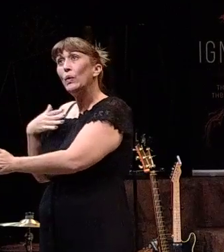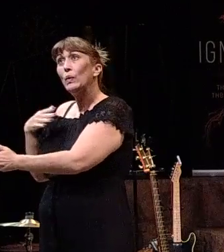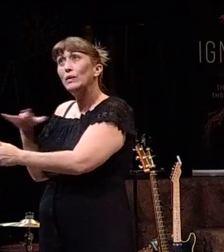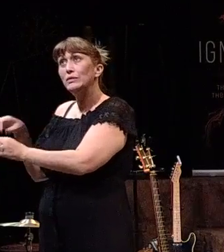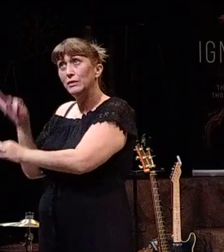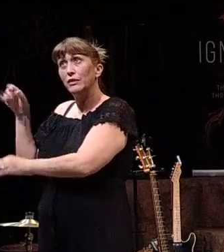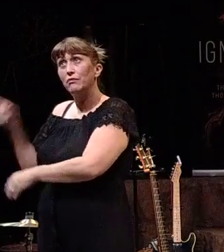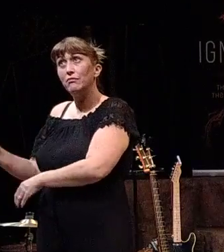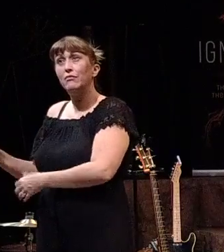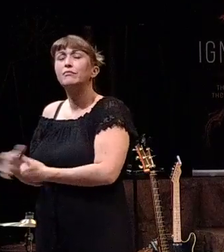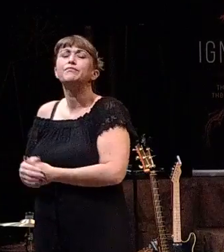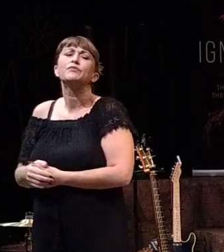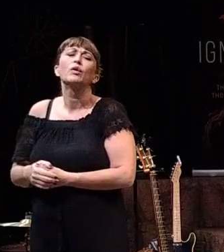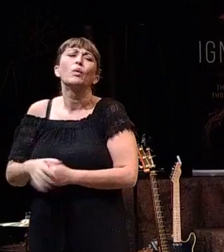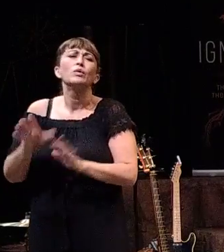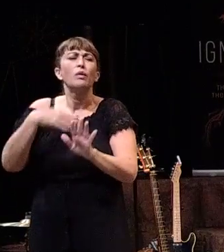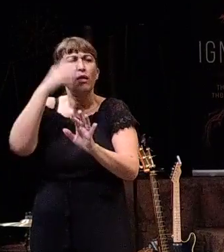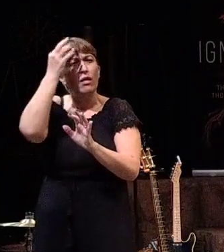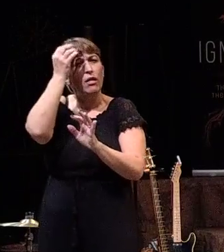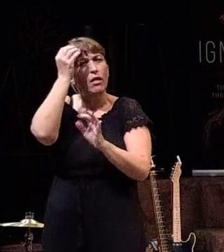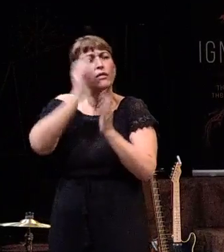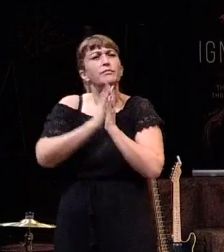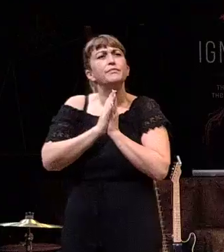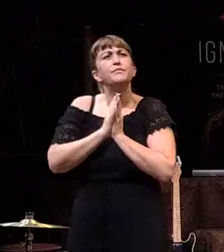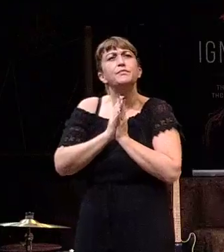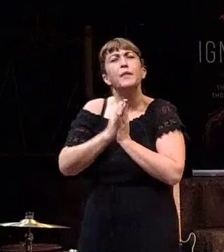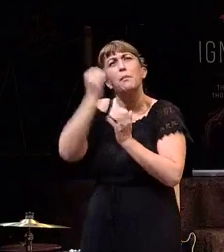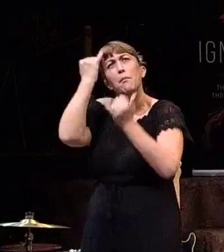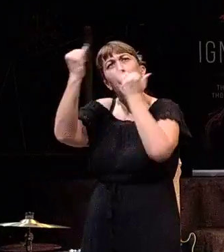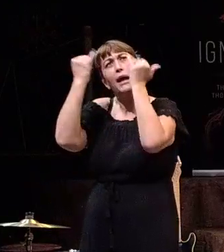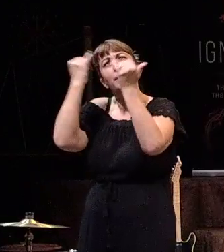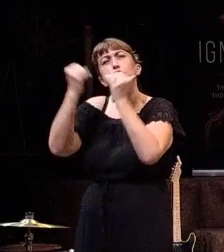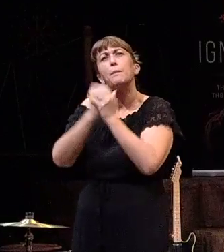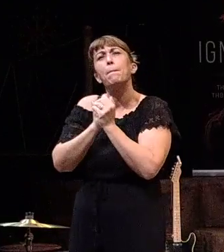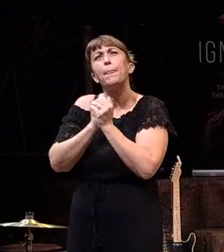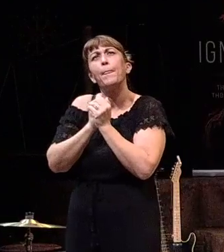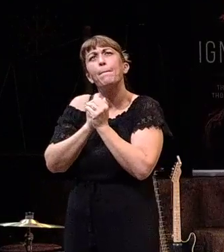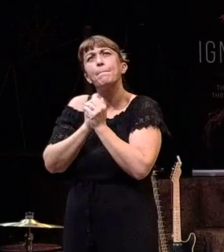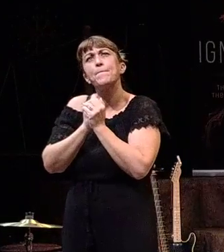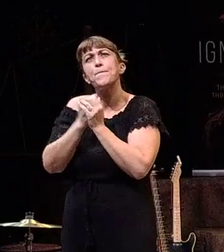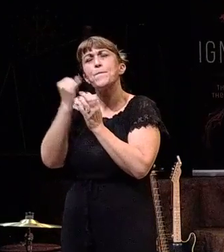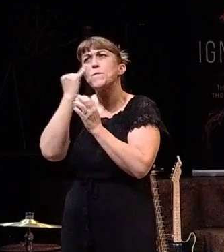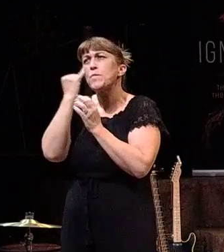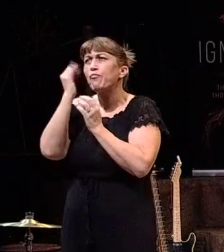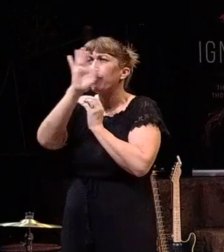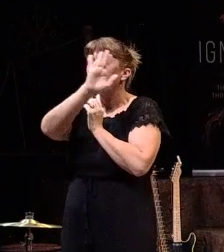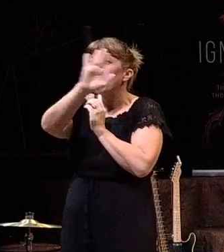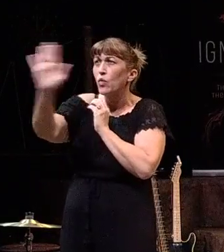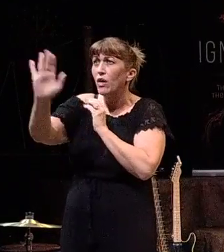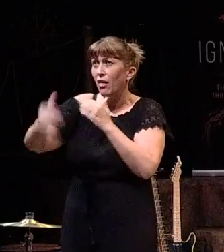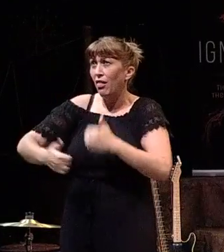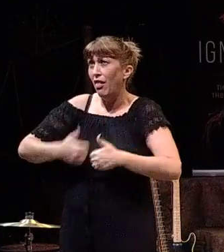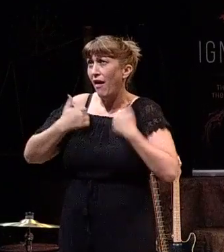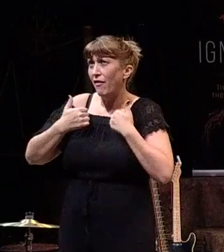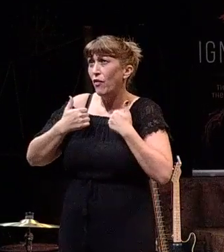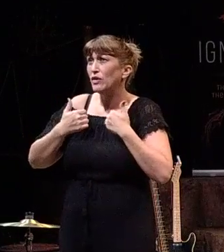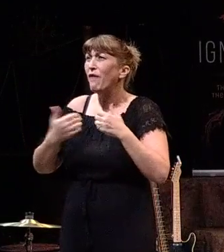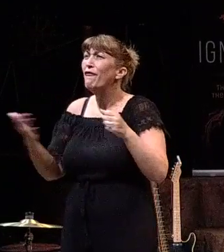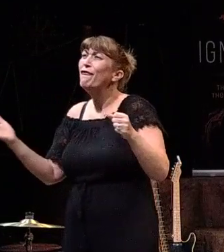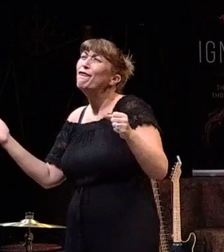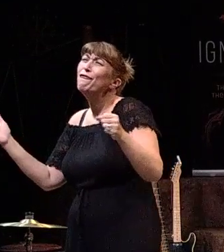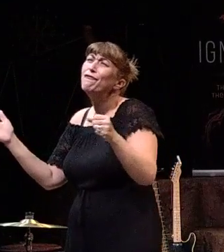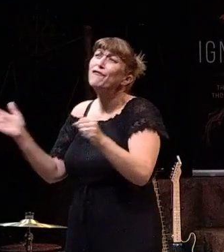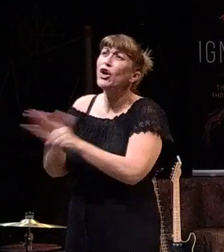Now, I want you guys to take a second and just imagine. Imagine if your life was full of